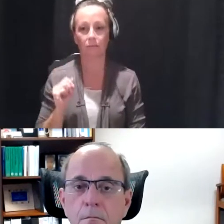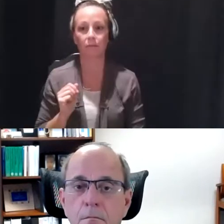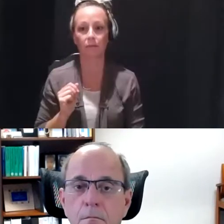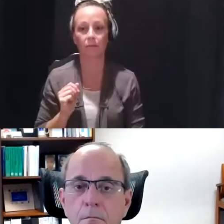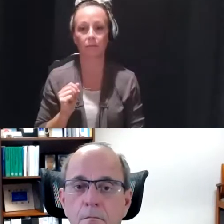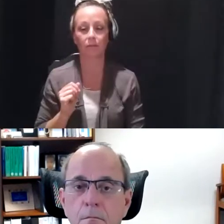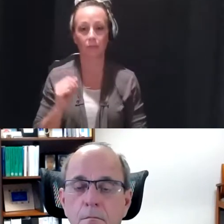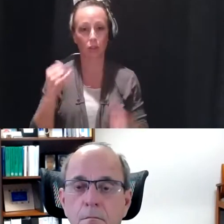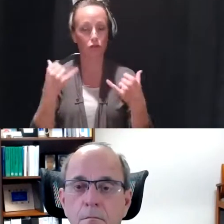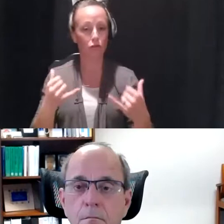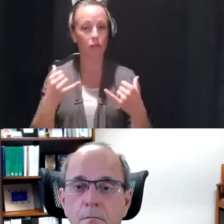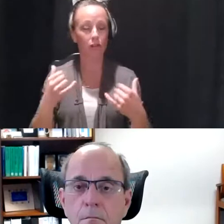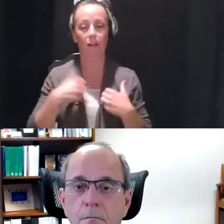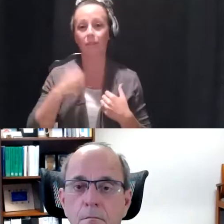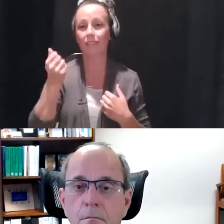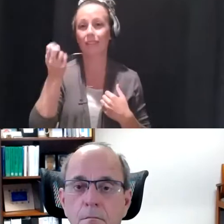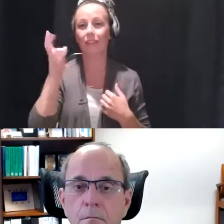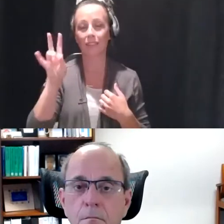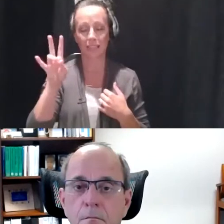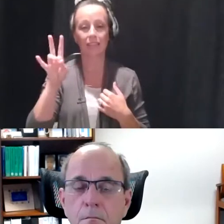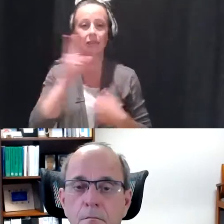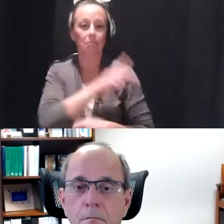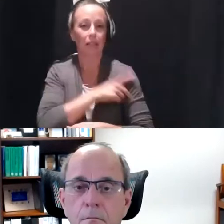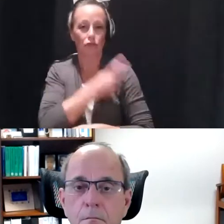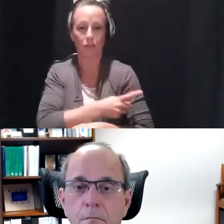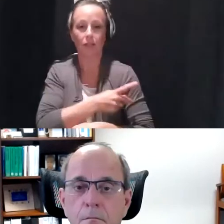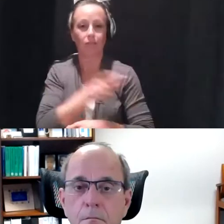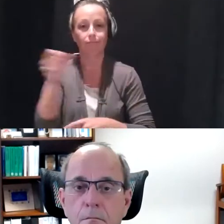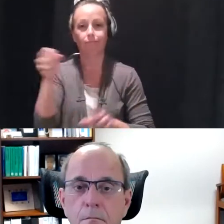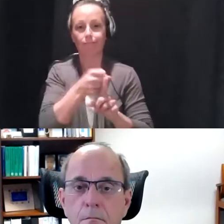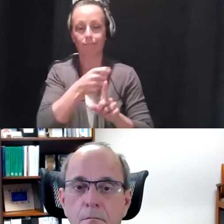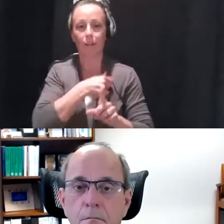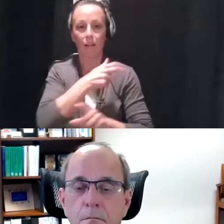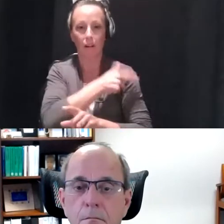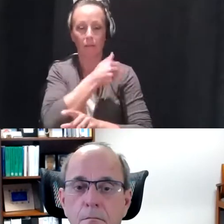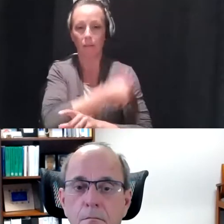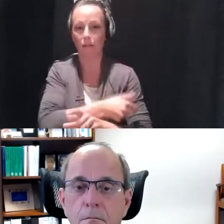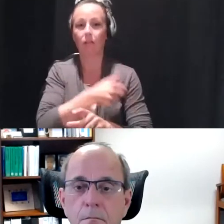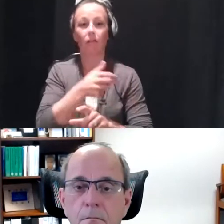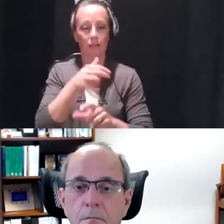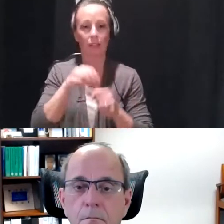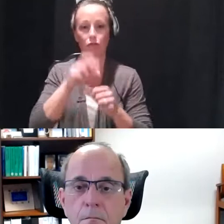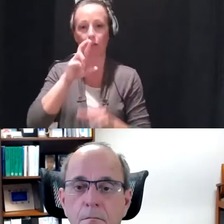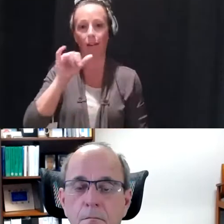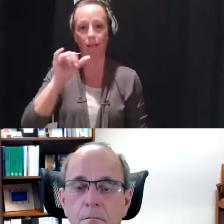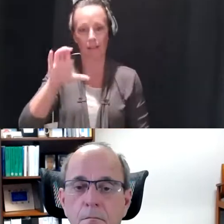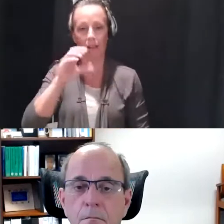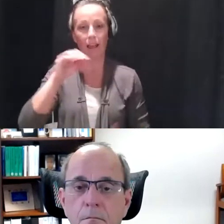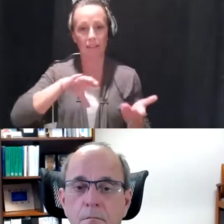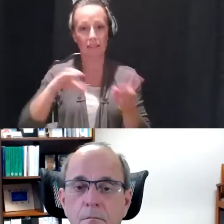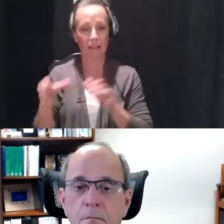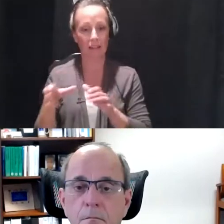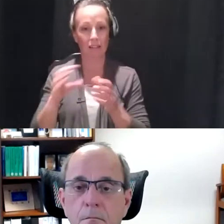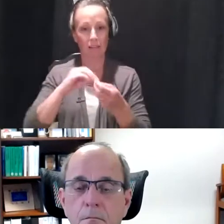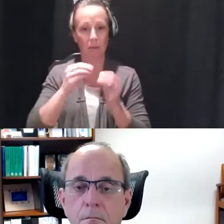Currently, there are 17 patients hospitalized with COVID-19 in Rock Island County, and our death toll now, the